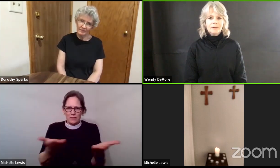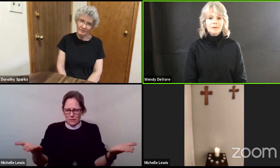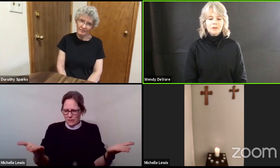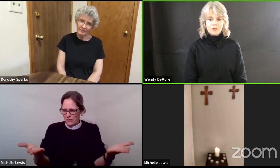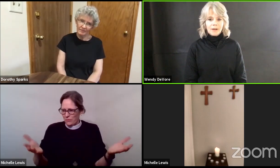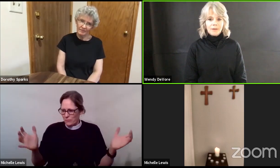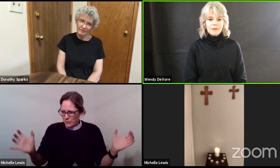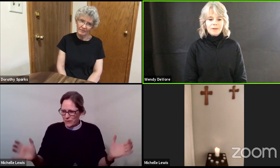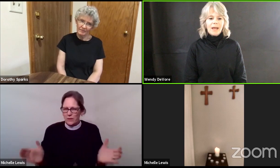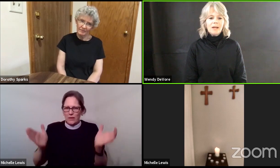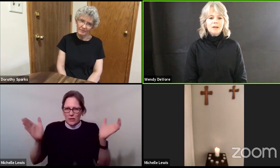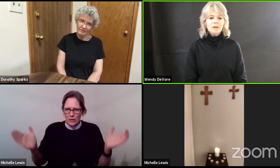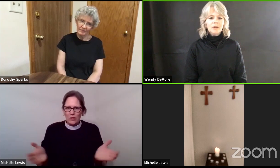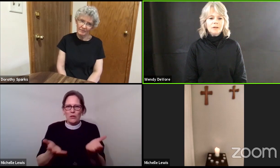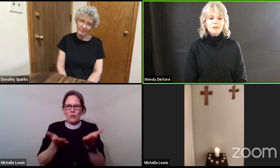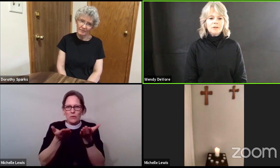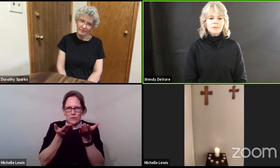strengthen and encourage you.